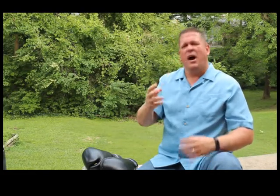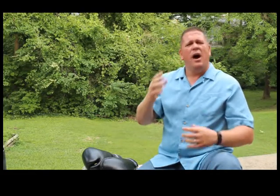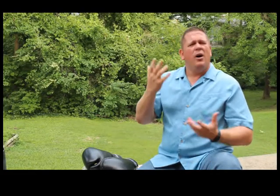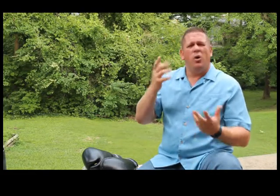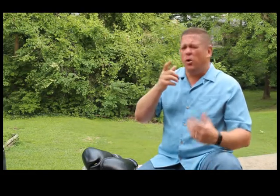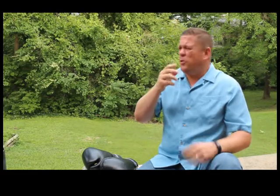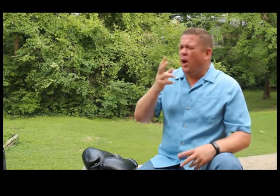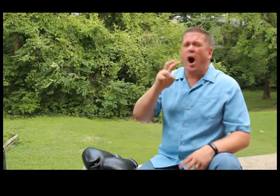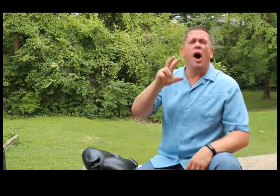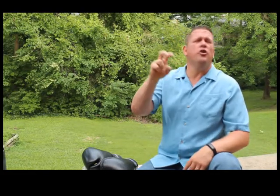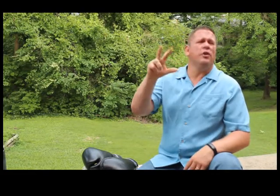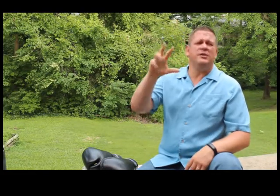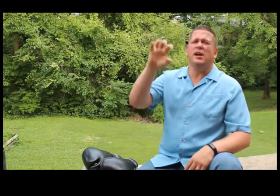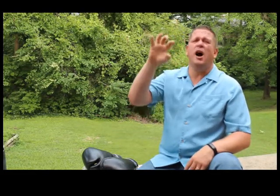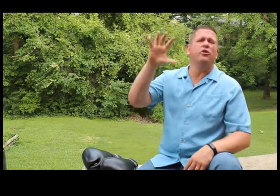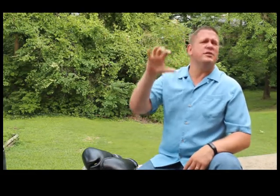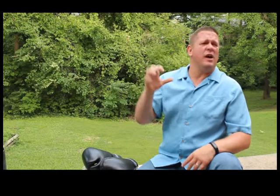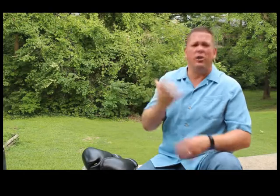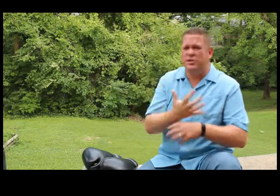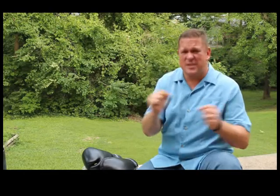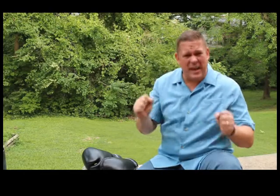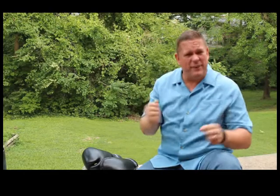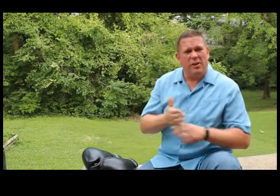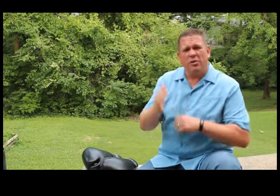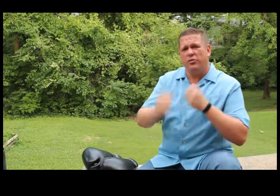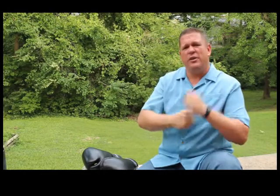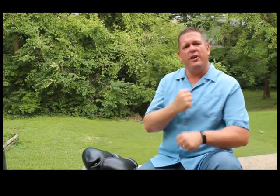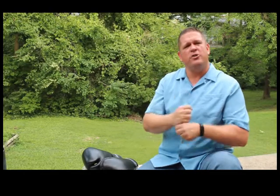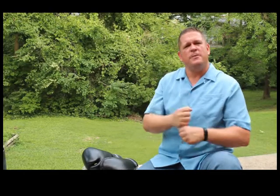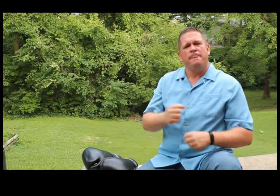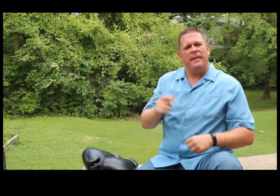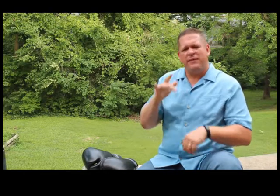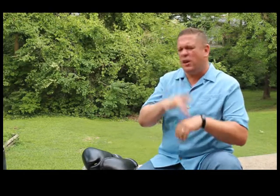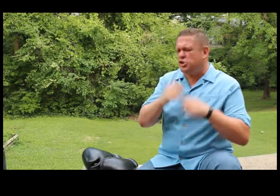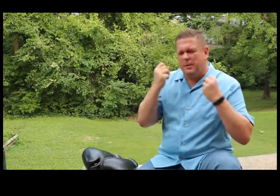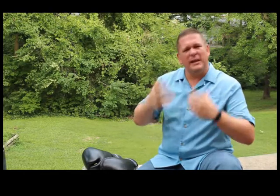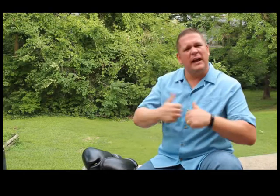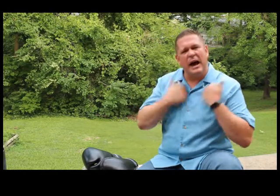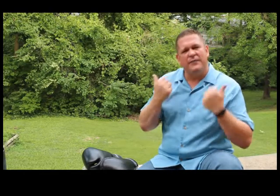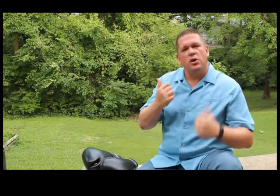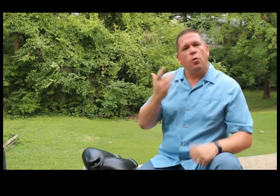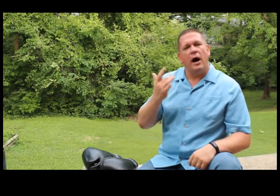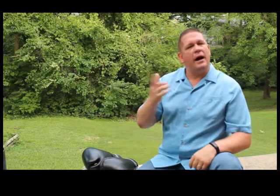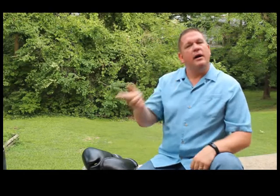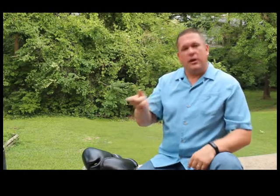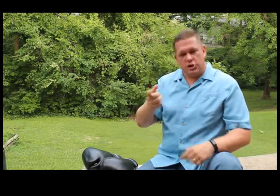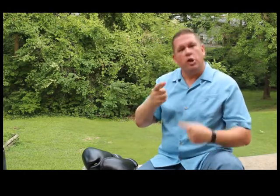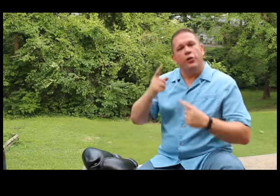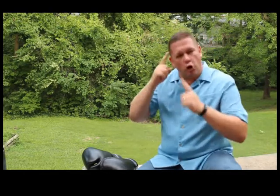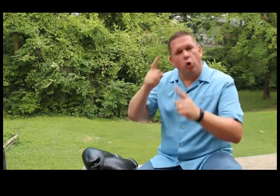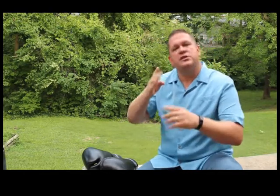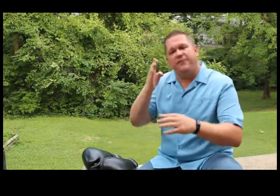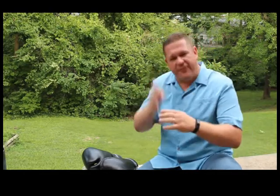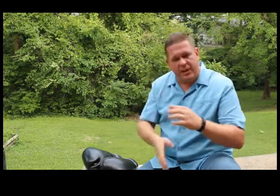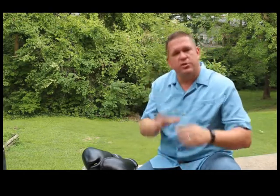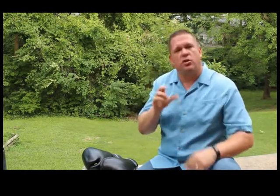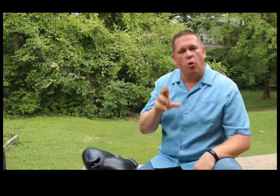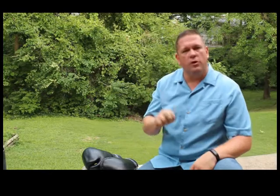hundreds and hundreds and hundreds say through the years. They've touched many lives. Why? Because their goal is to finish their course.